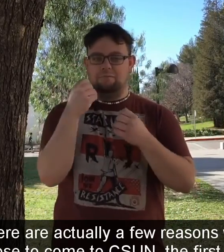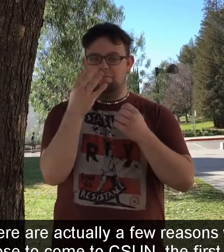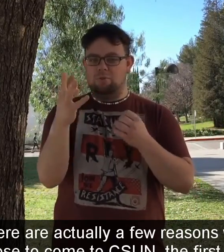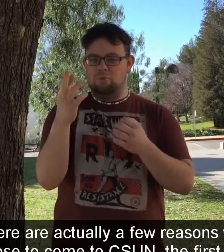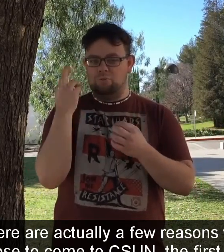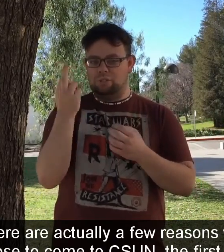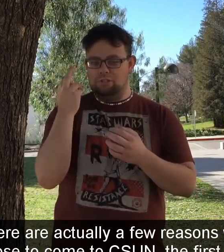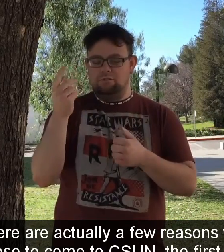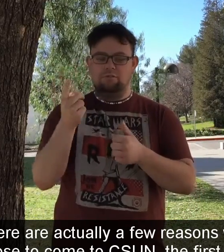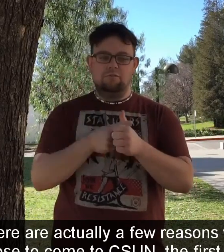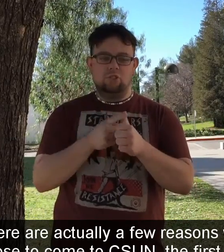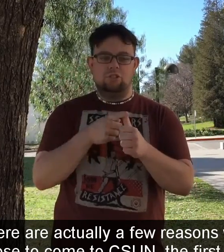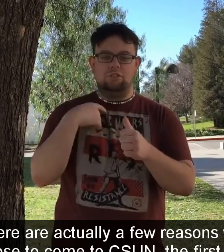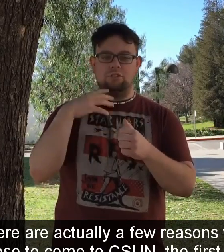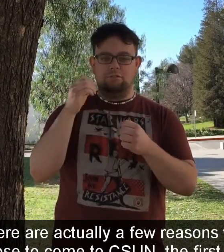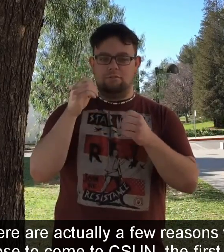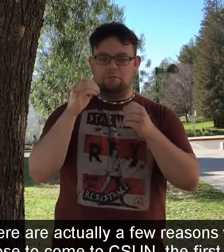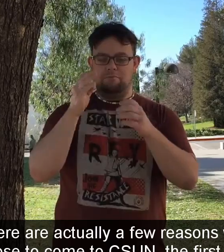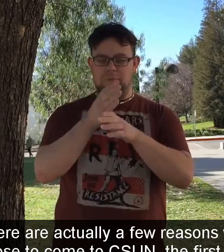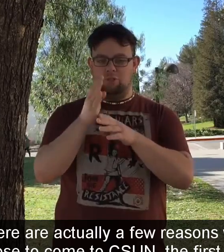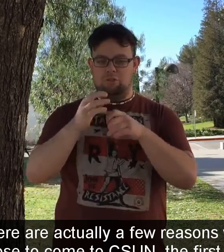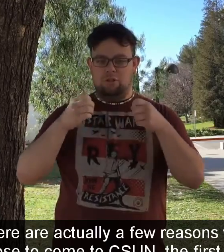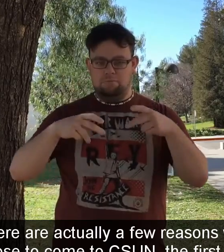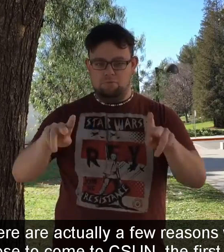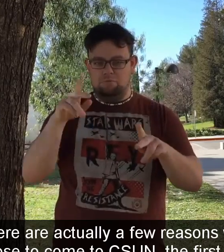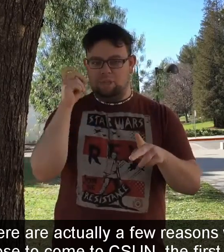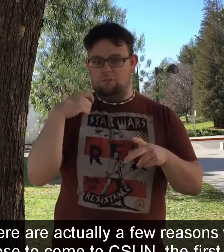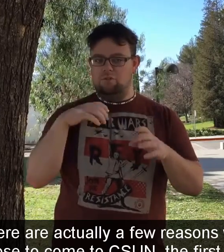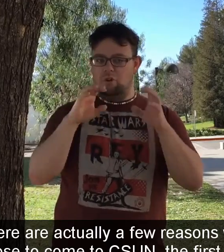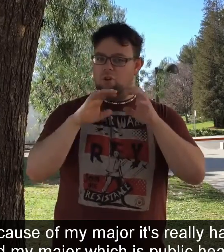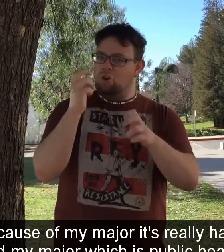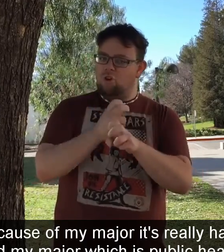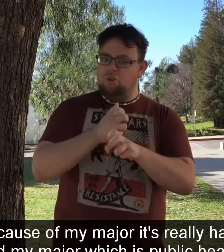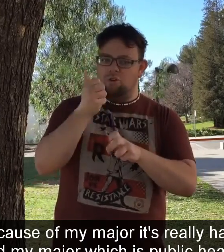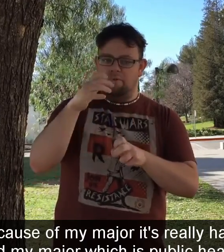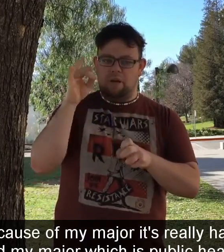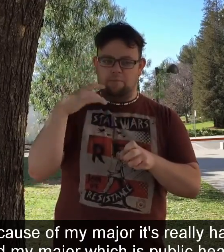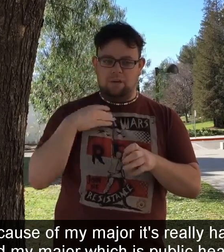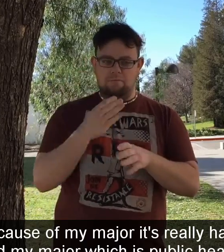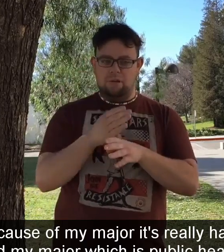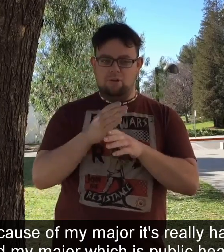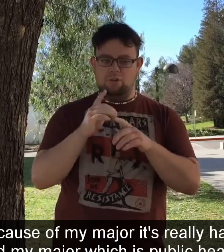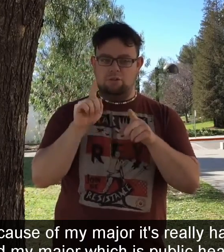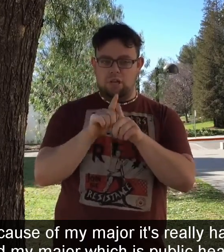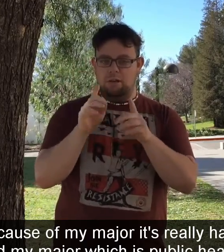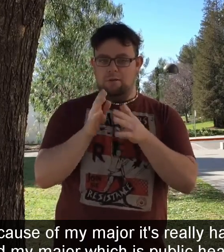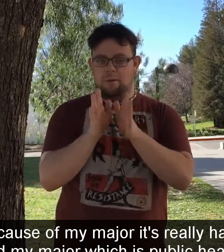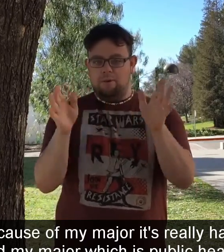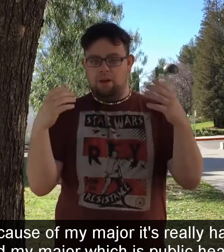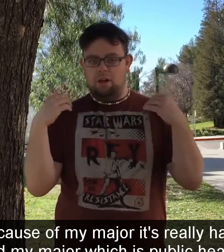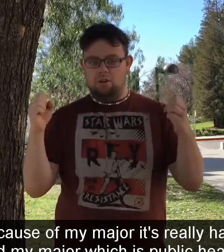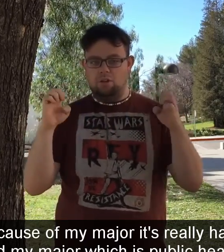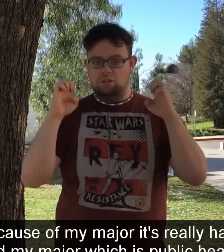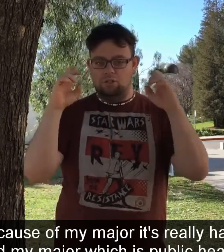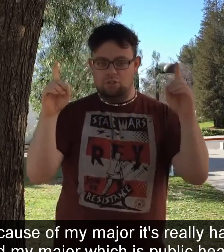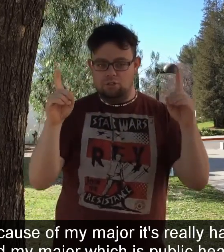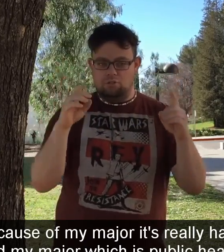There are actually a few reasons why I chose to come to CSUN. The first is because of my major. It's really hard to find my major, which is